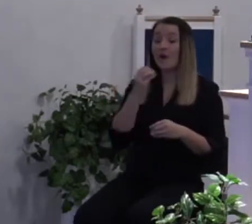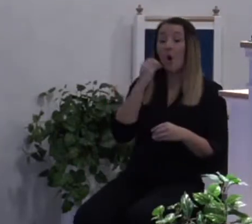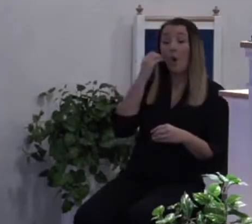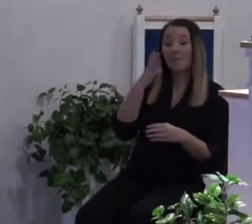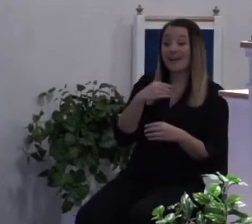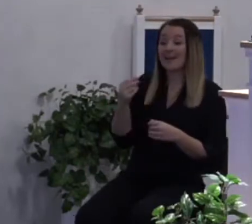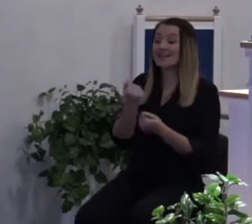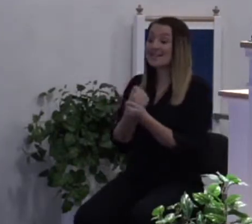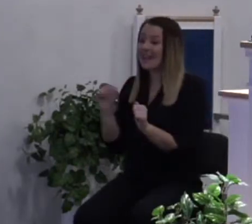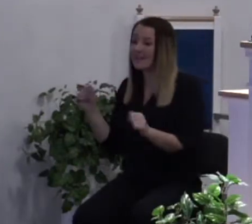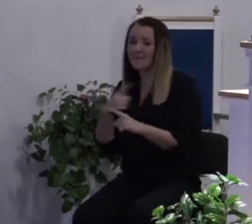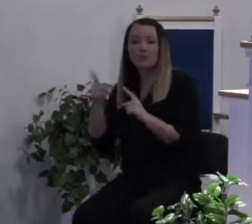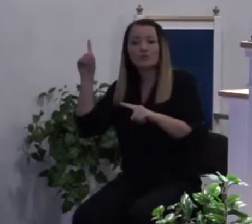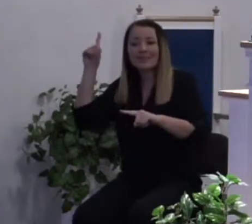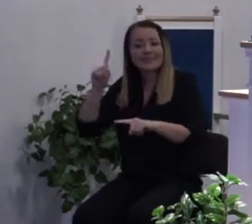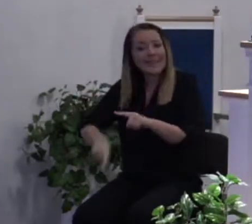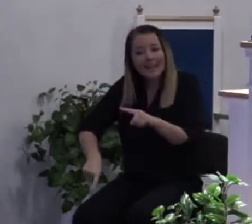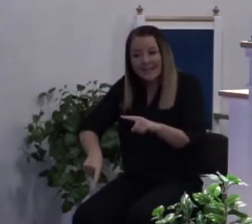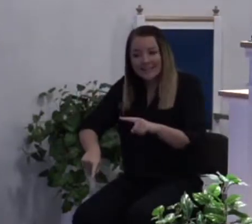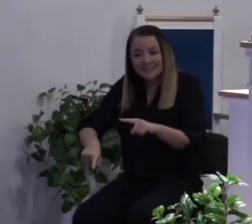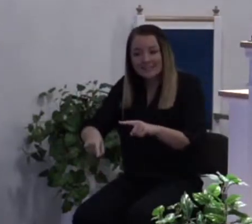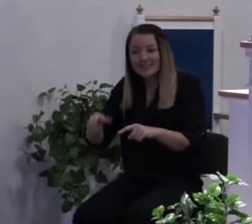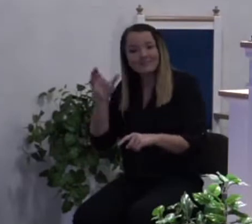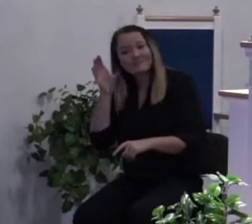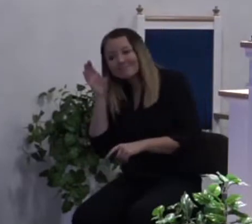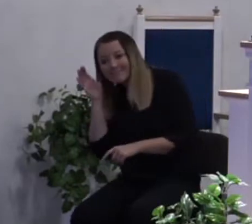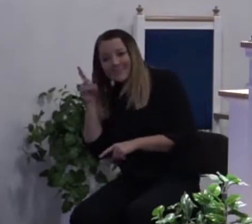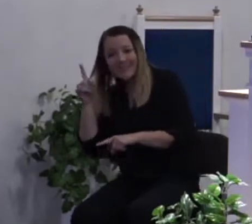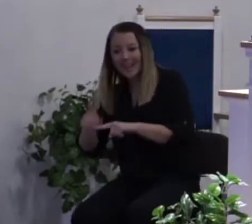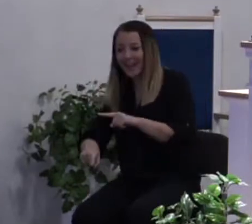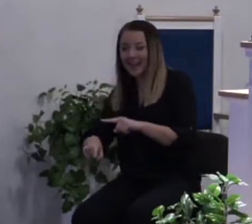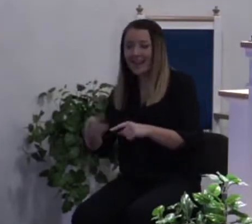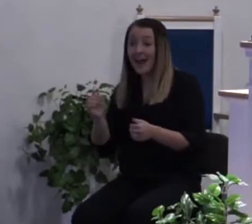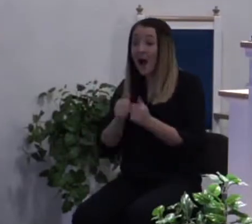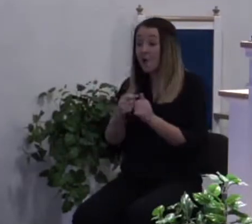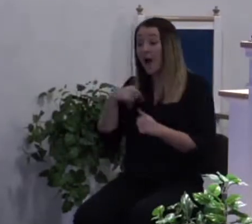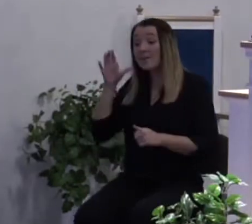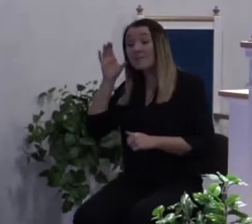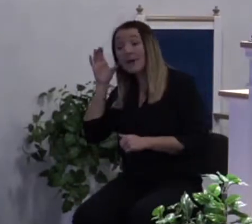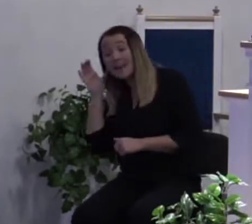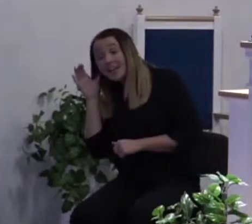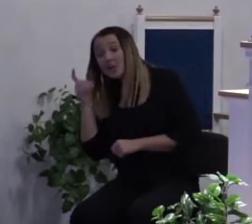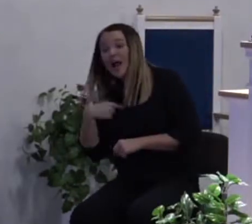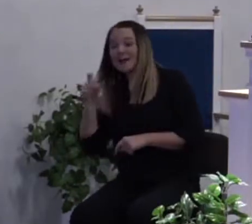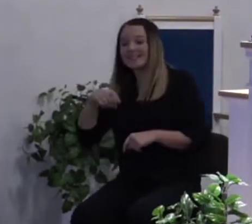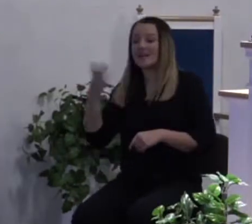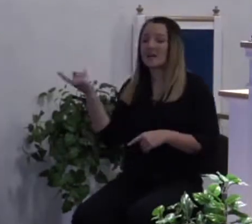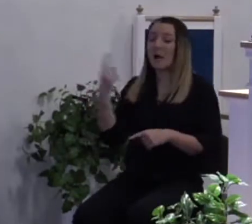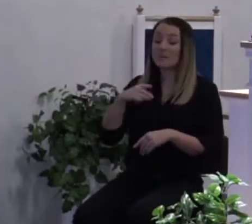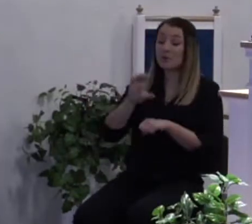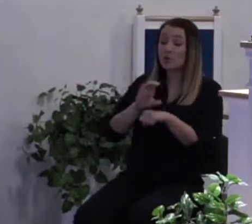can't incline your ear. How do I incline my ear? I got to come to church and hear what the Lord is saying to me.